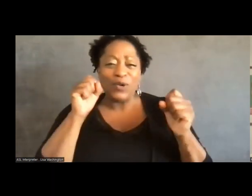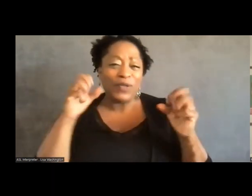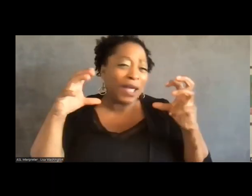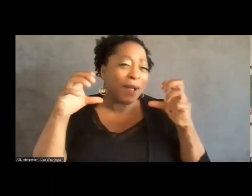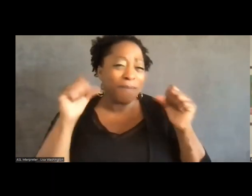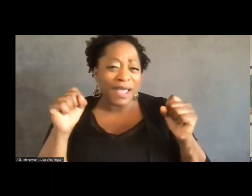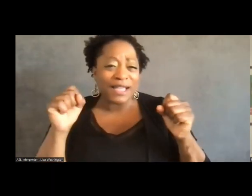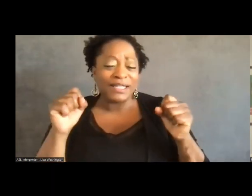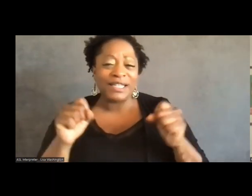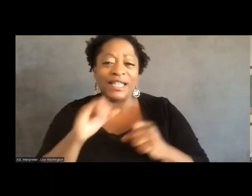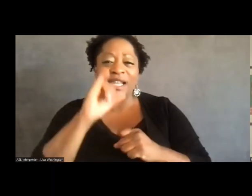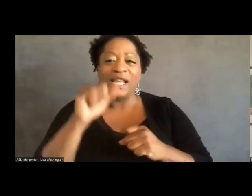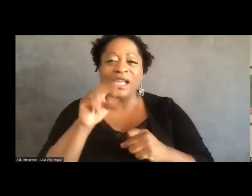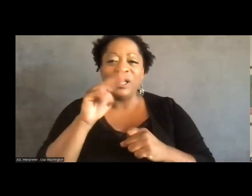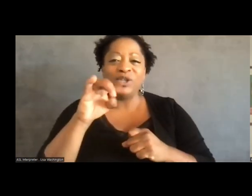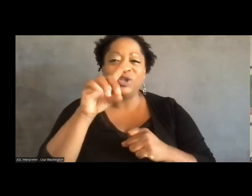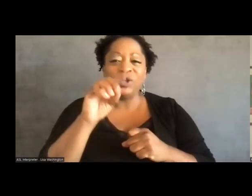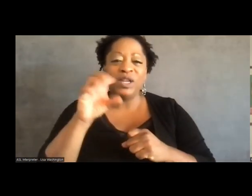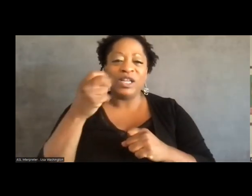Judah Shept.